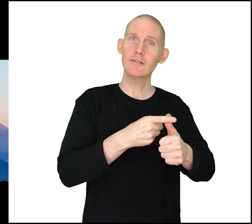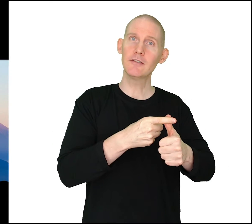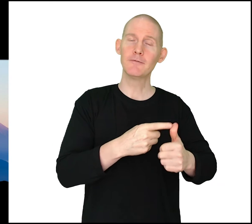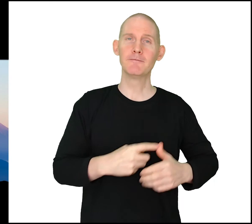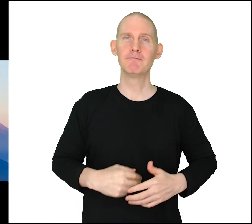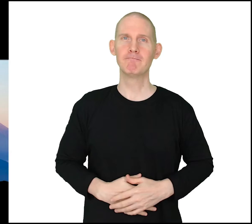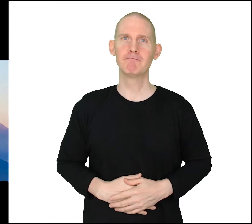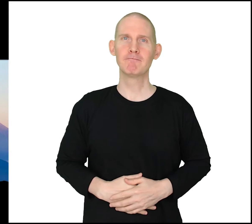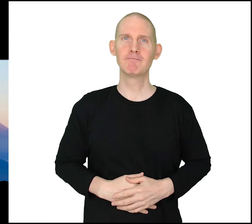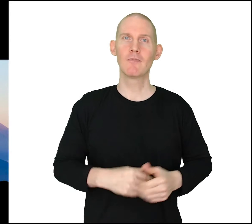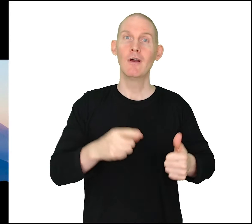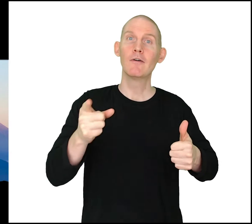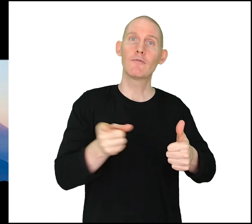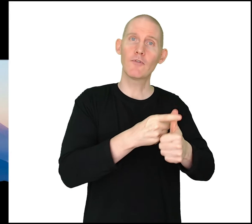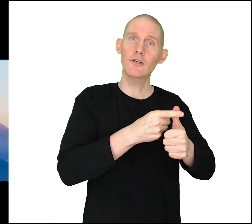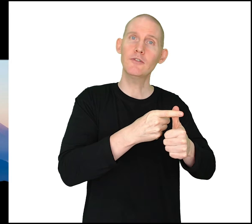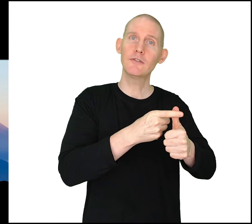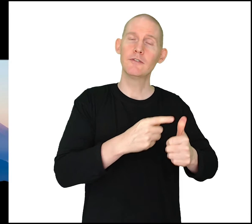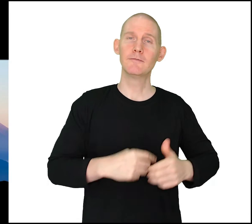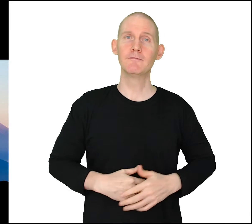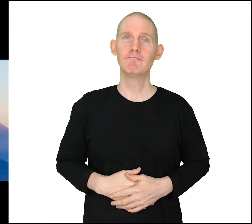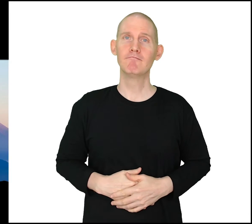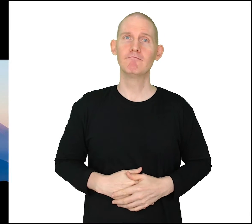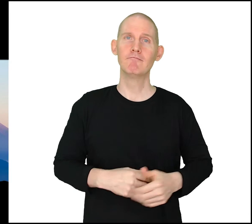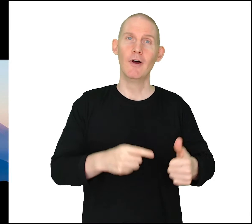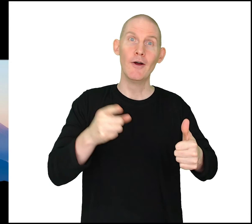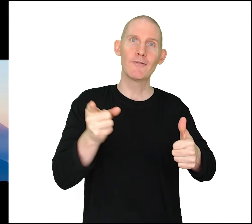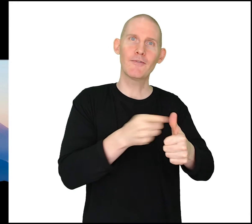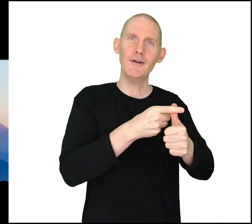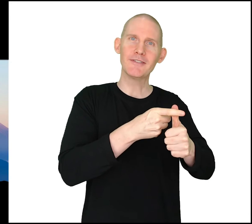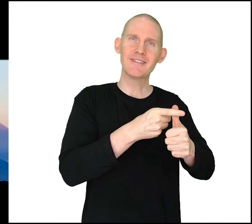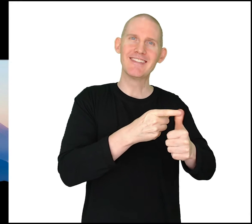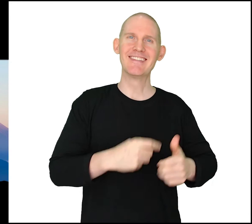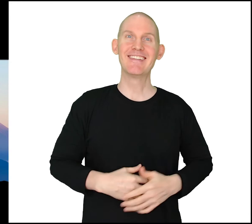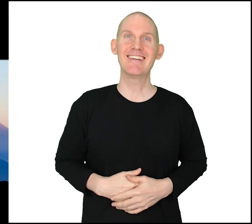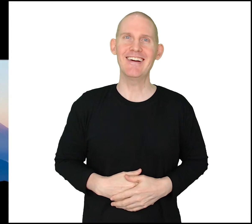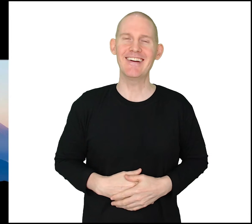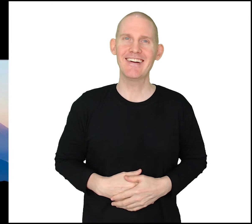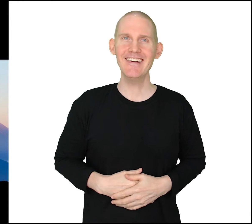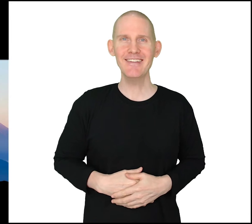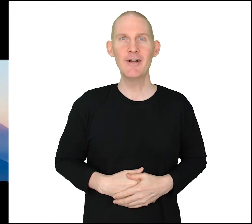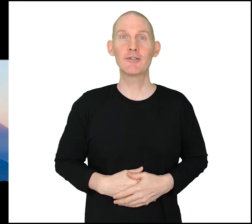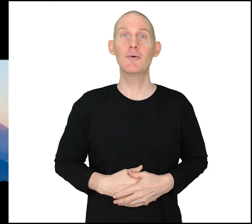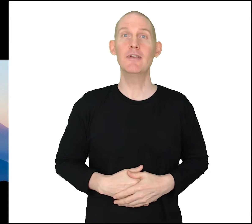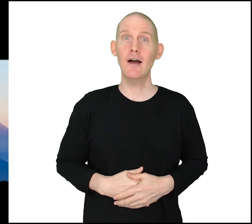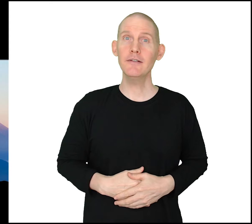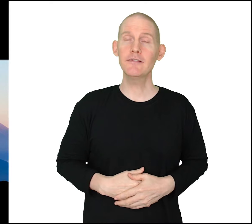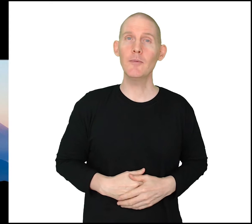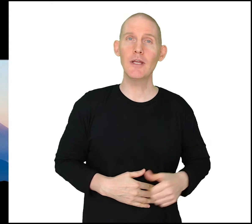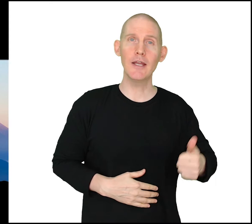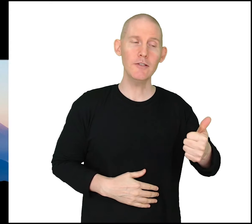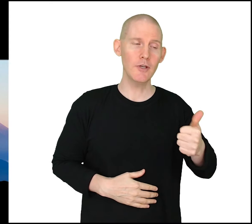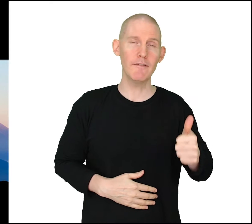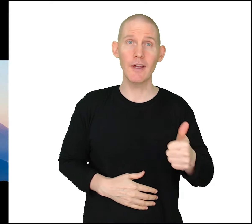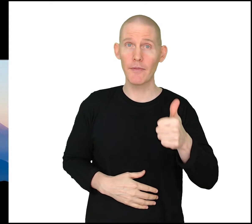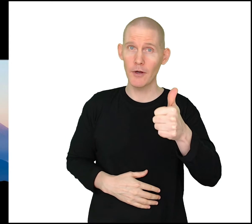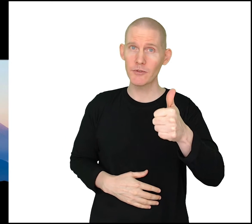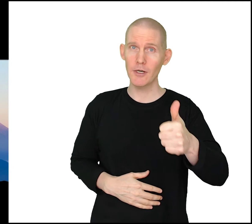first first uh-huh so non-dominant hand you have that thumbs up